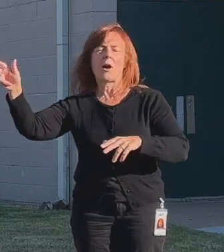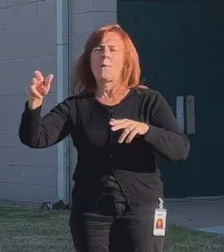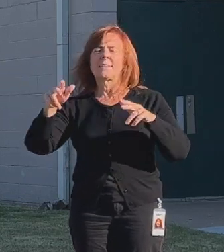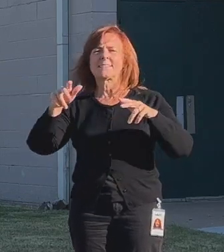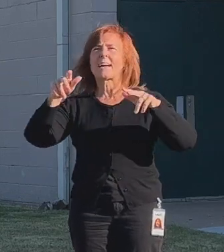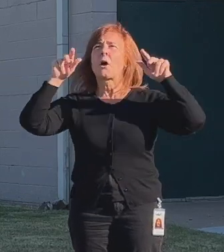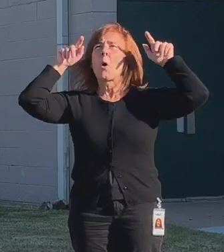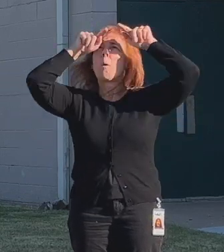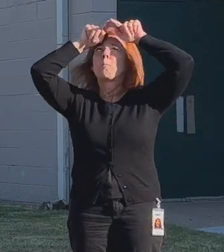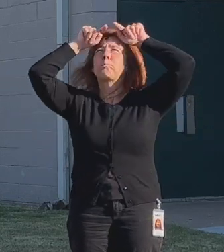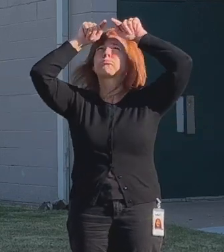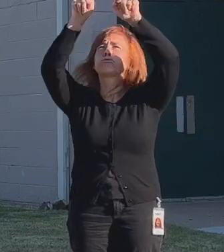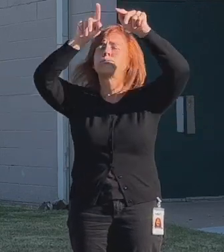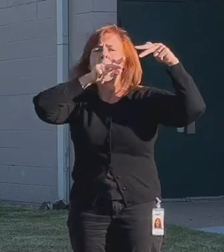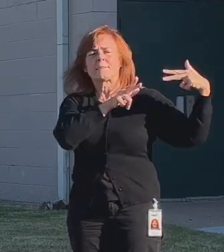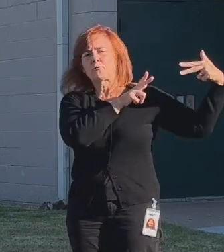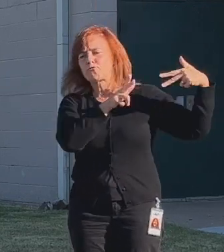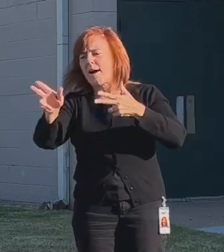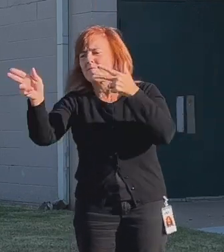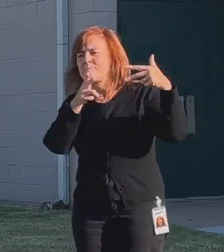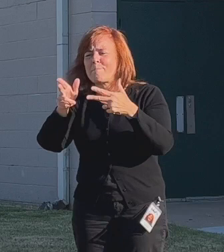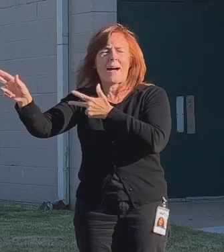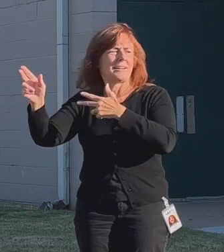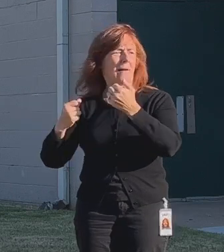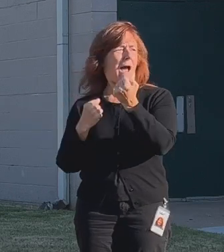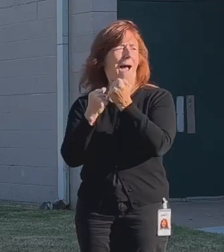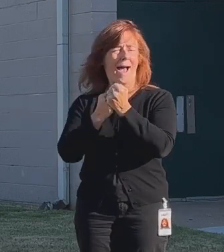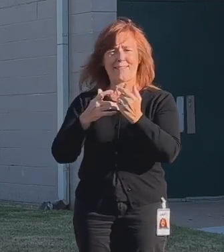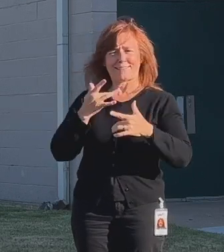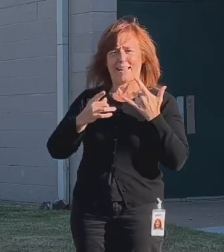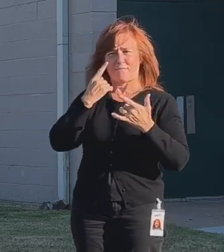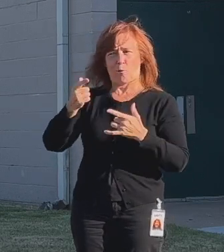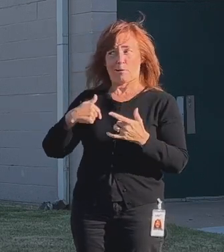They don't have planes, so they just drive by to show their excitement.